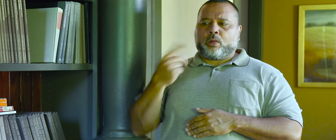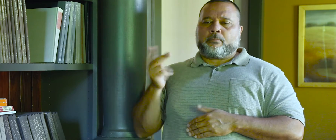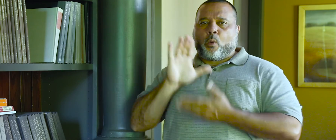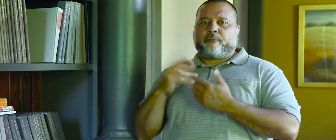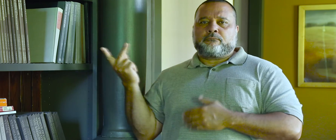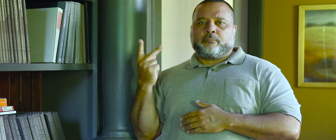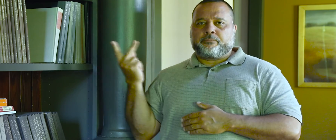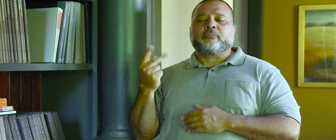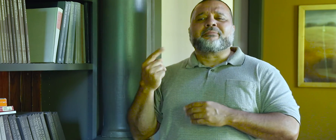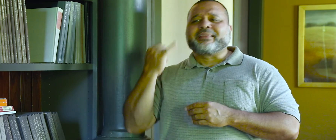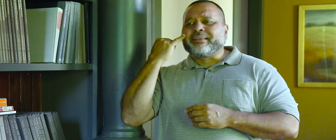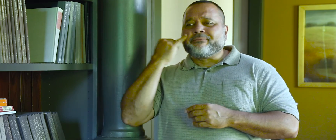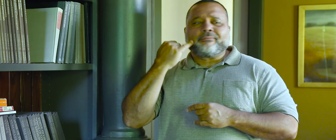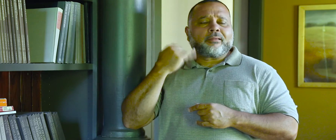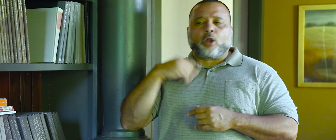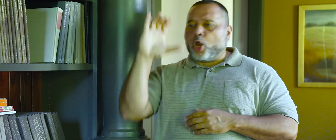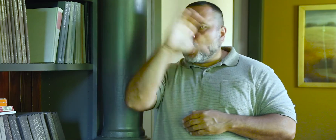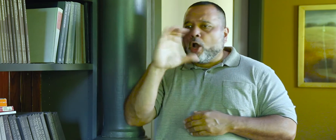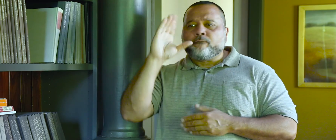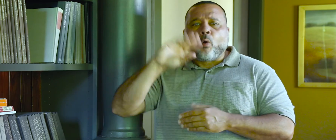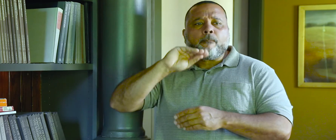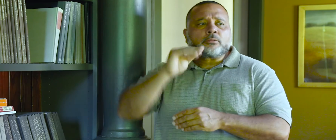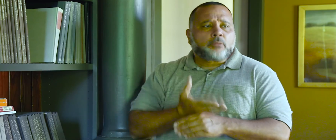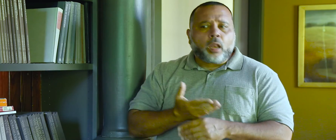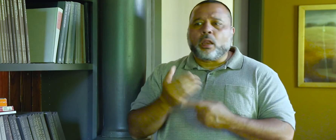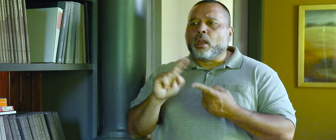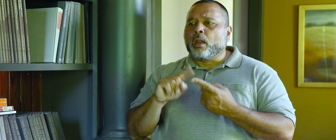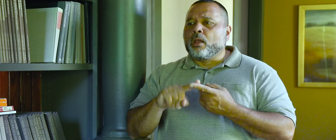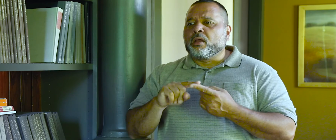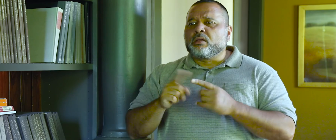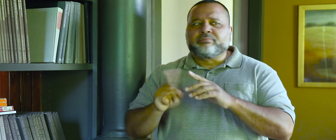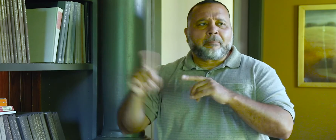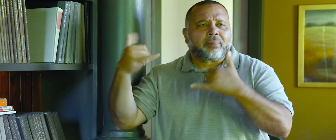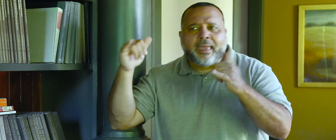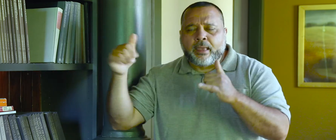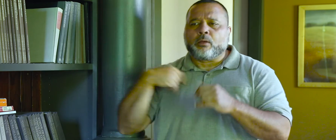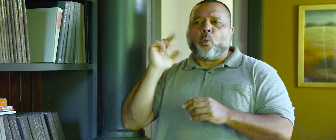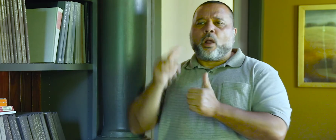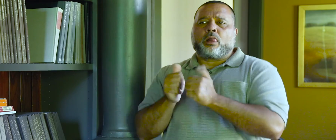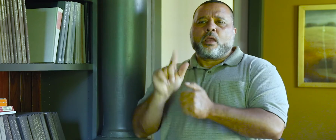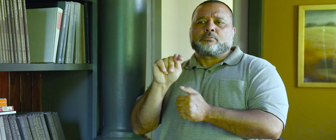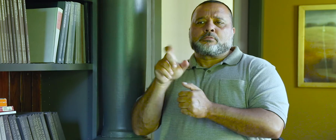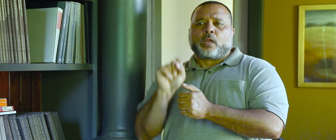people in our neighborhood. If we happen to be looking for our son while he's out playing, we will use text messaging with the other families in the area.